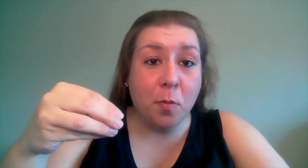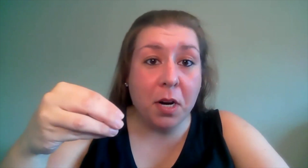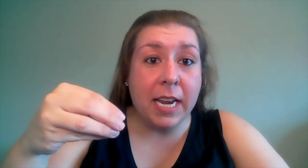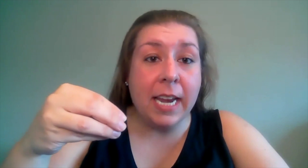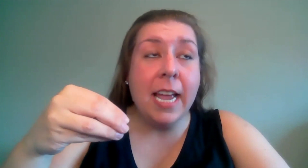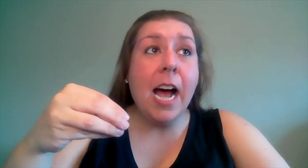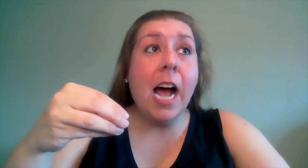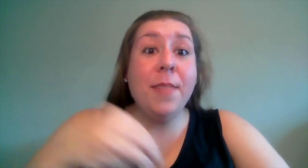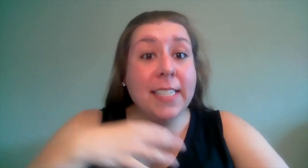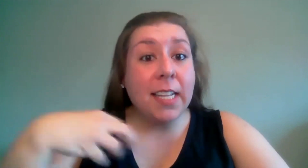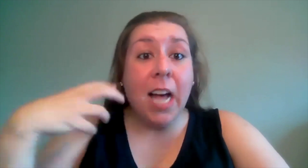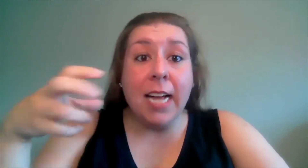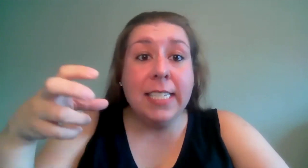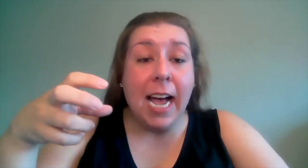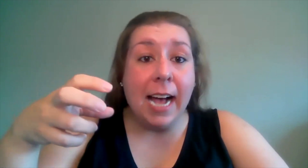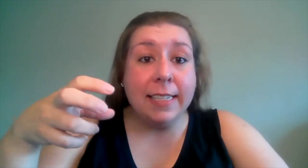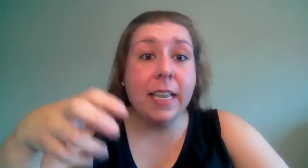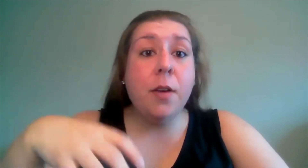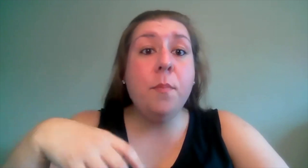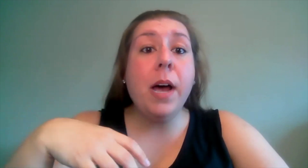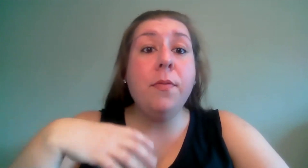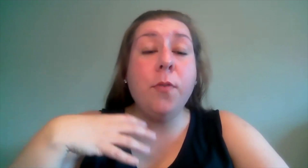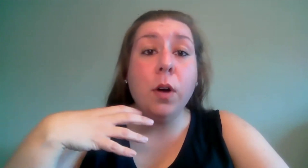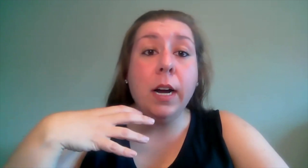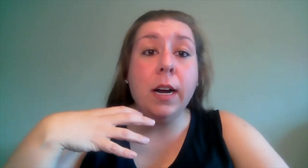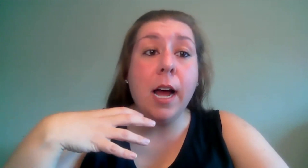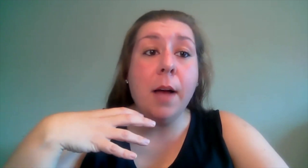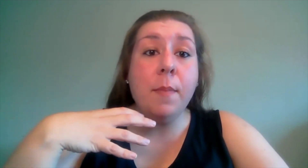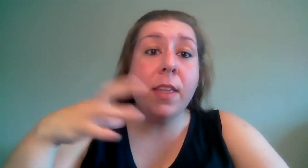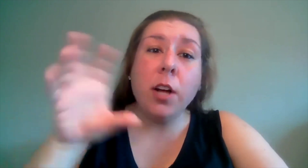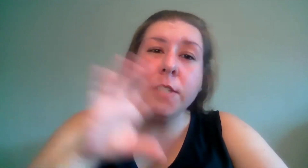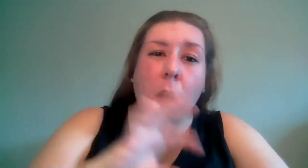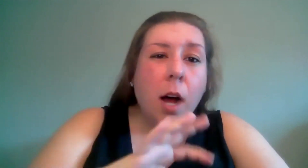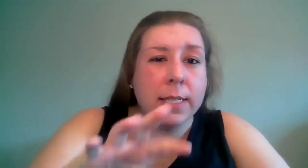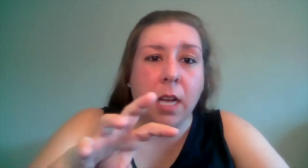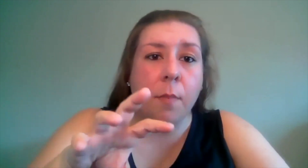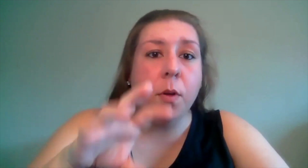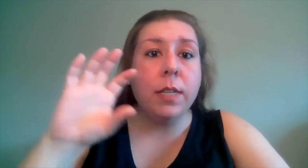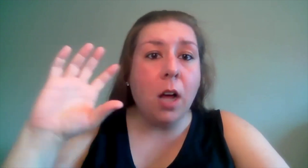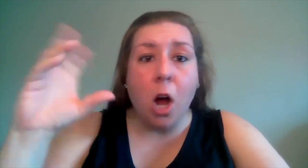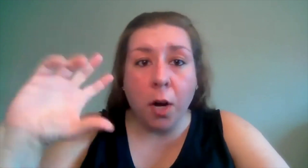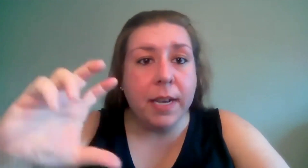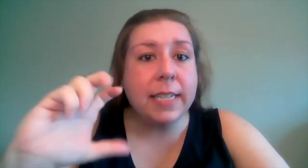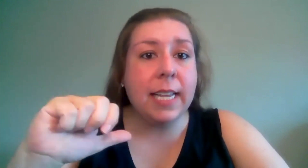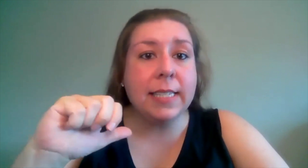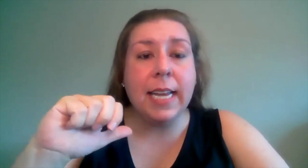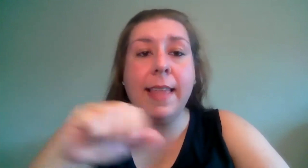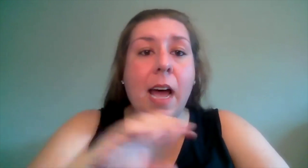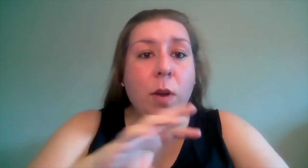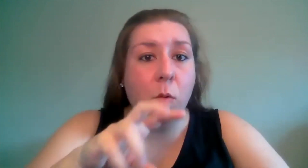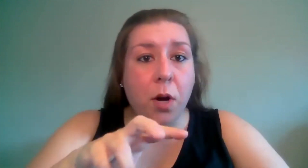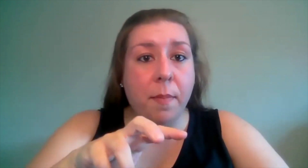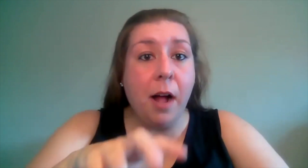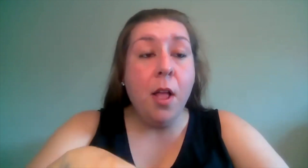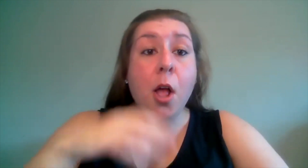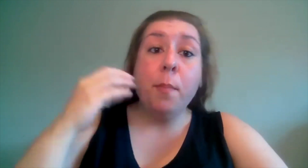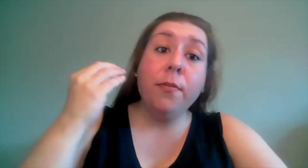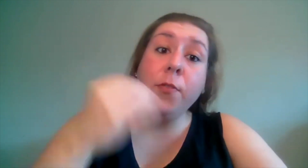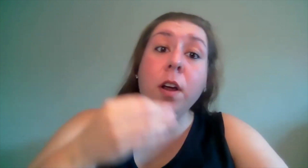wordy um that's a lot to ask but for um and then also ensemble harmonies things like that we don't worry about but for